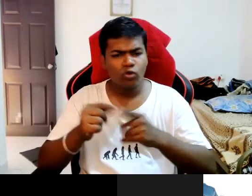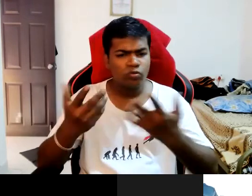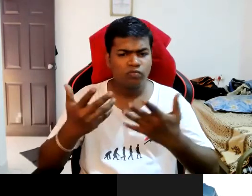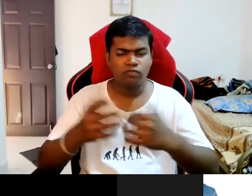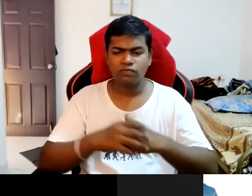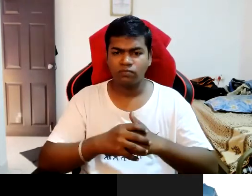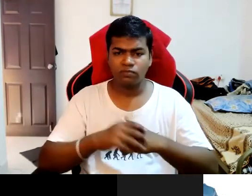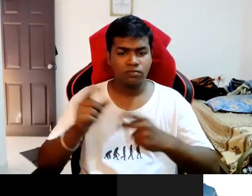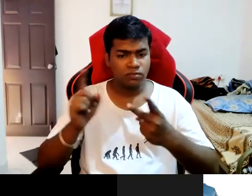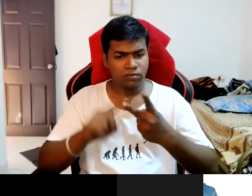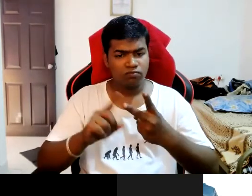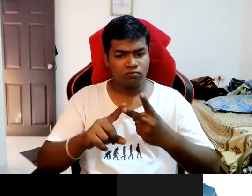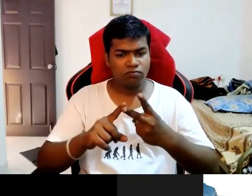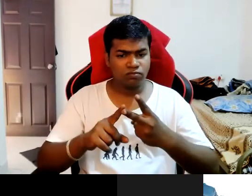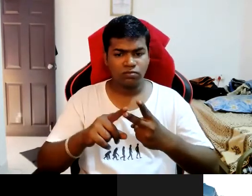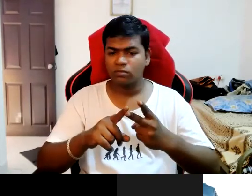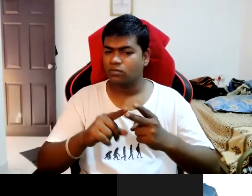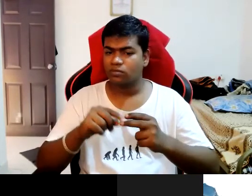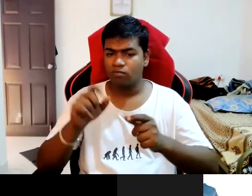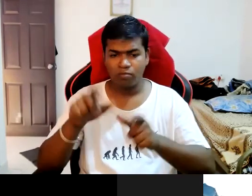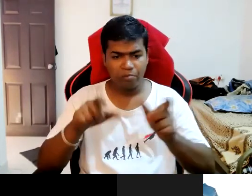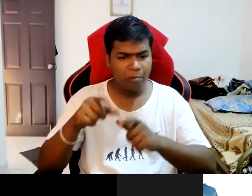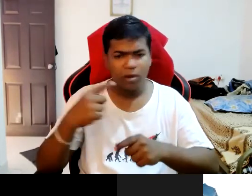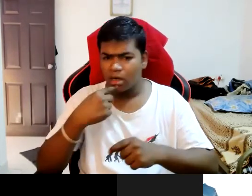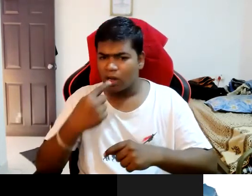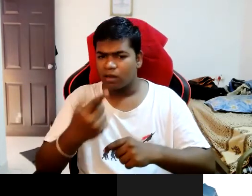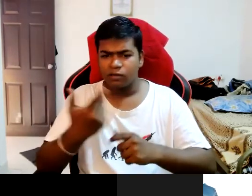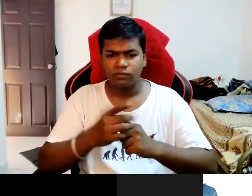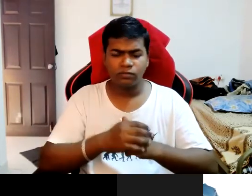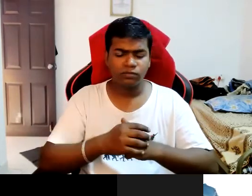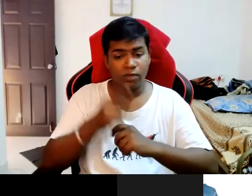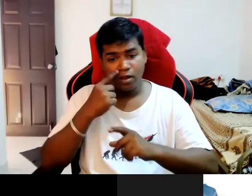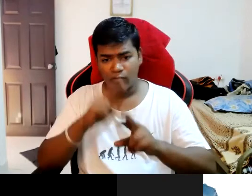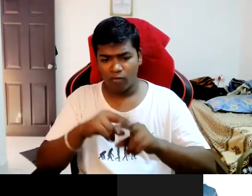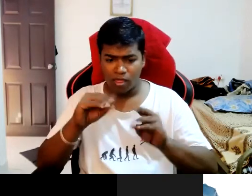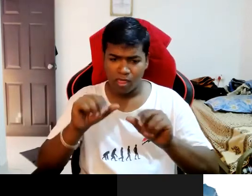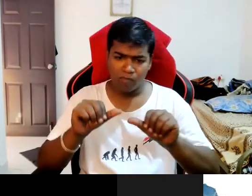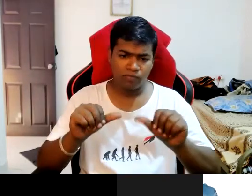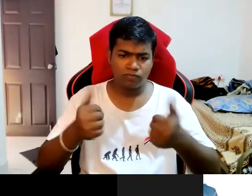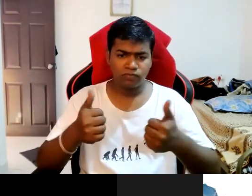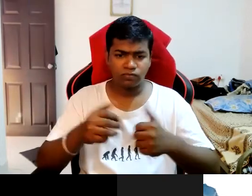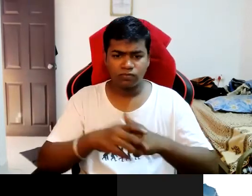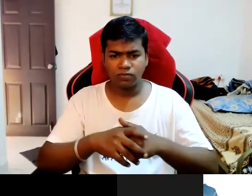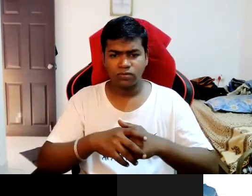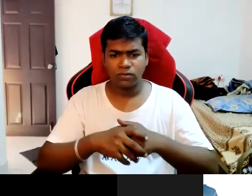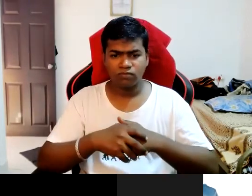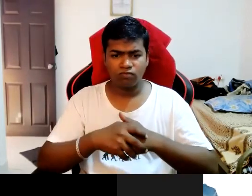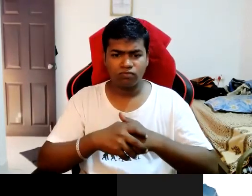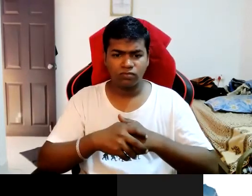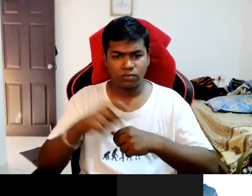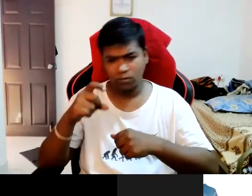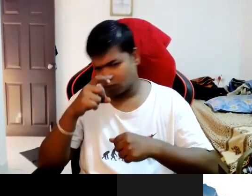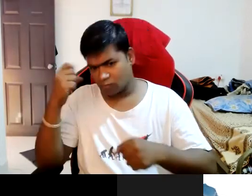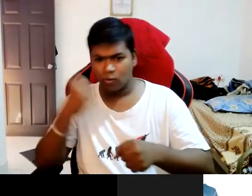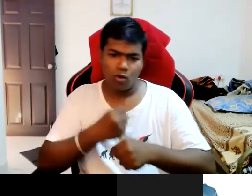question second question the people will tell uh if she completed 10th also she will get a government